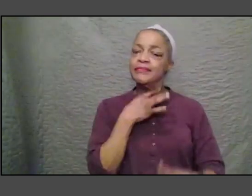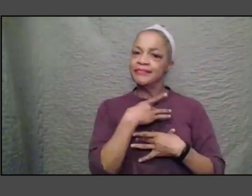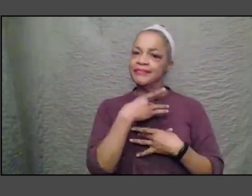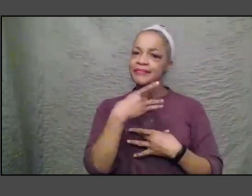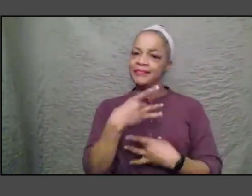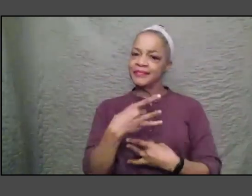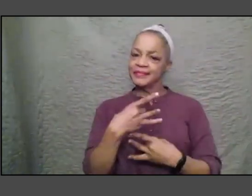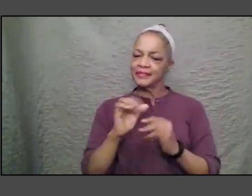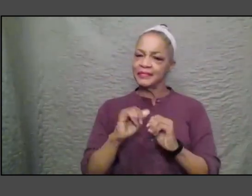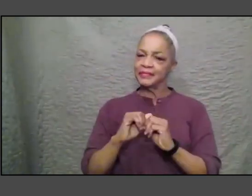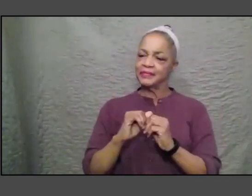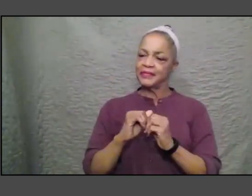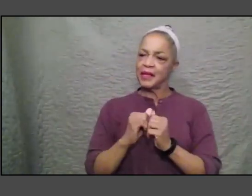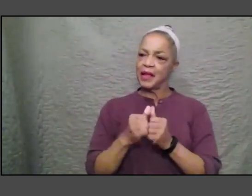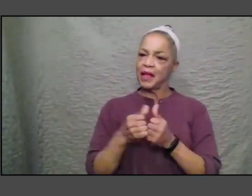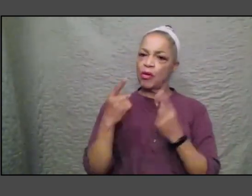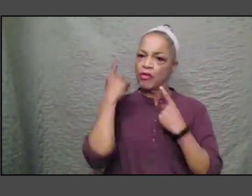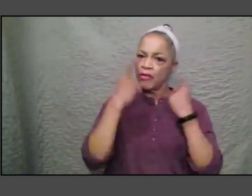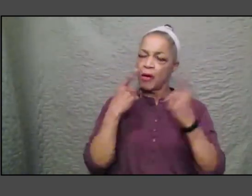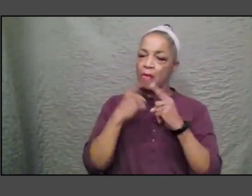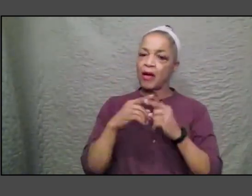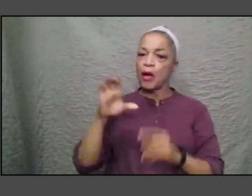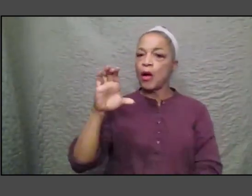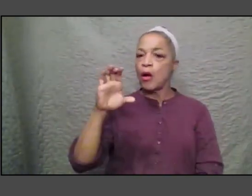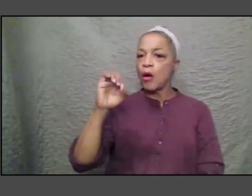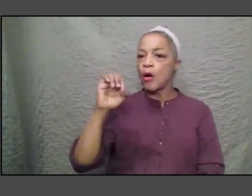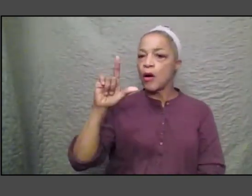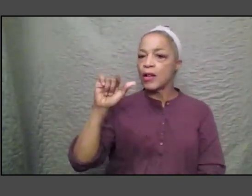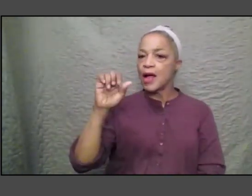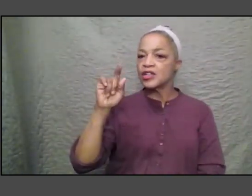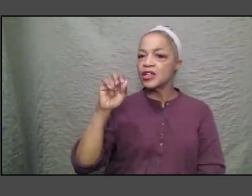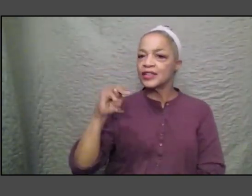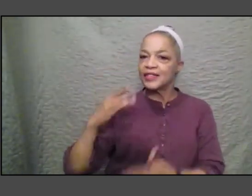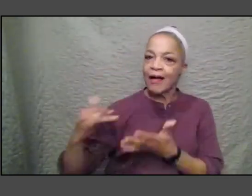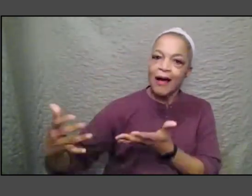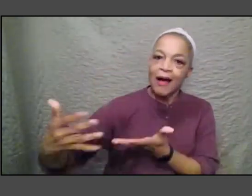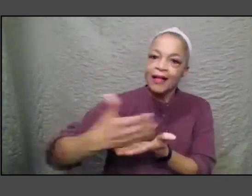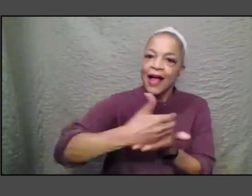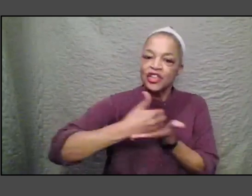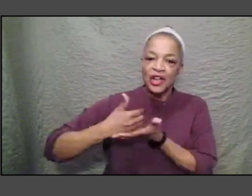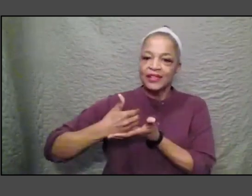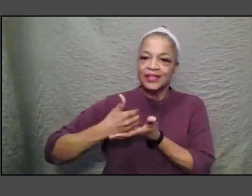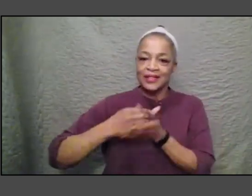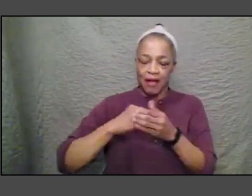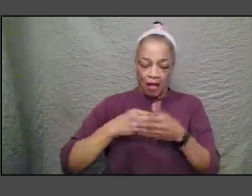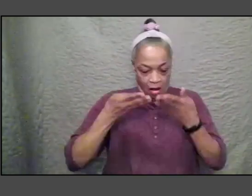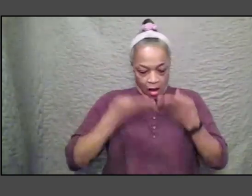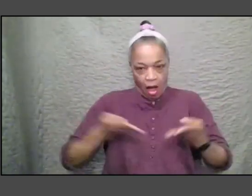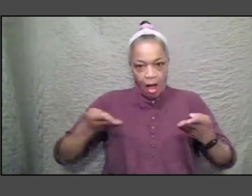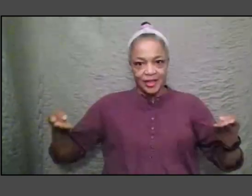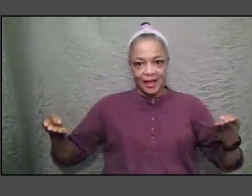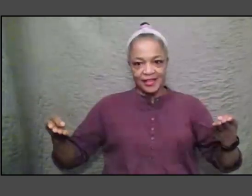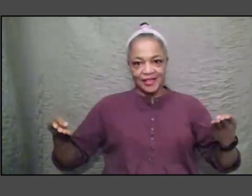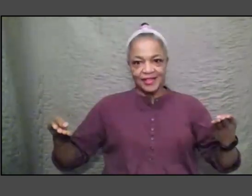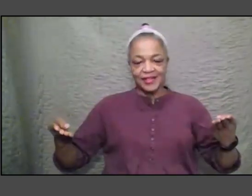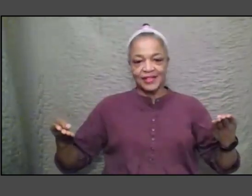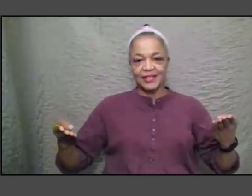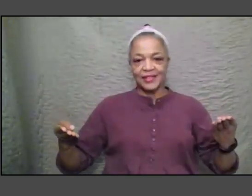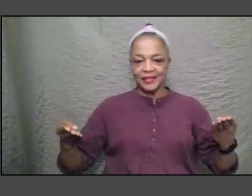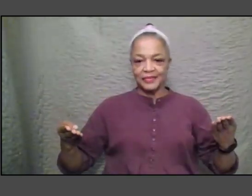collections and collecting and objects um because I I think I mean the first time